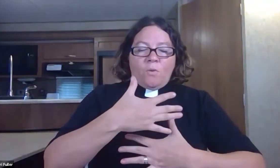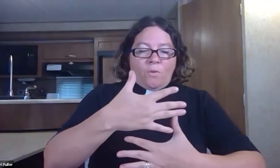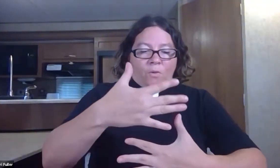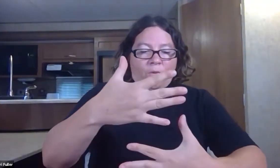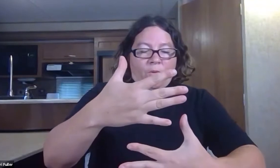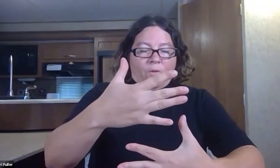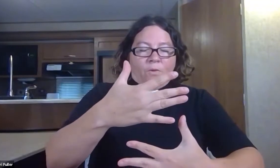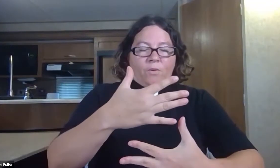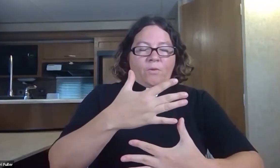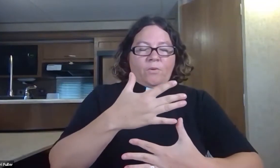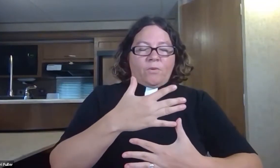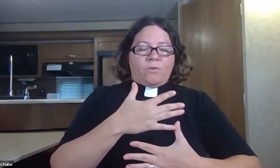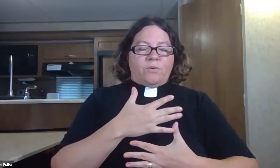take three deep breaths